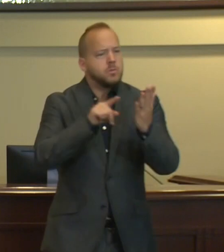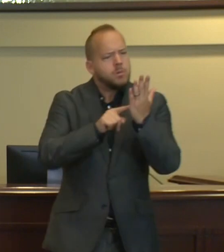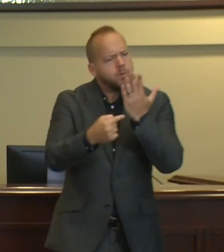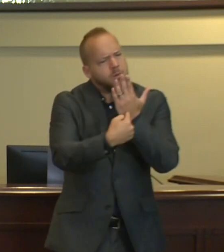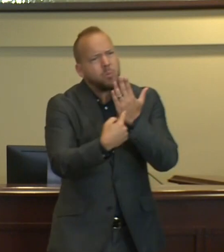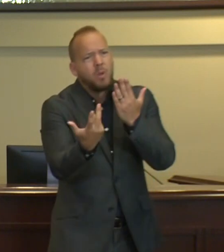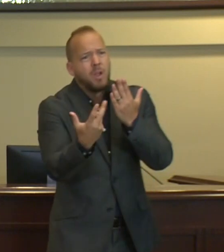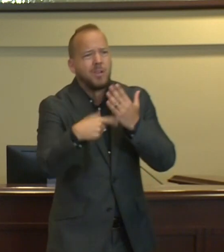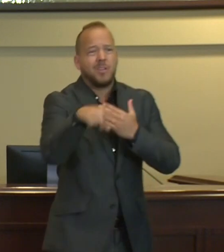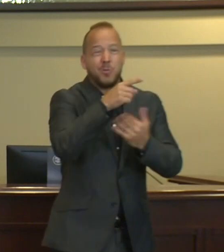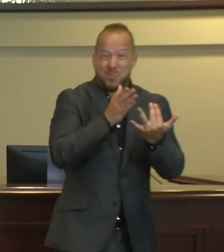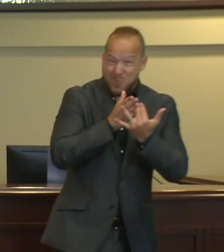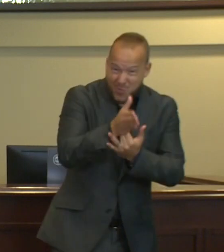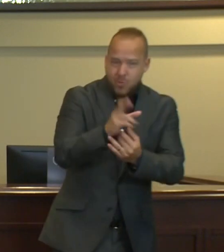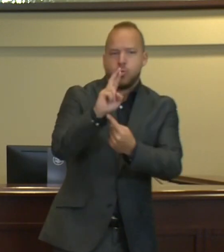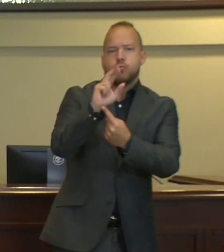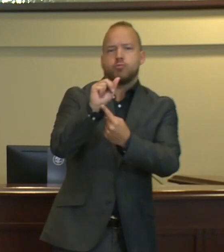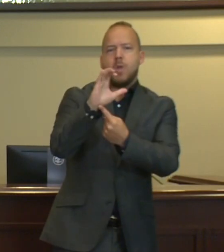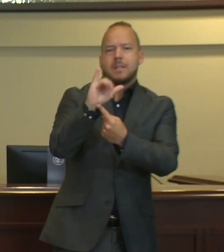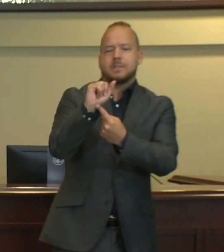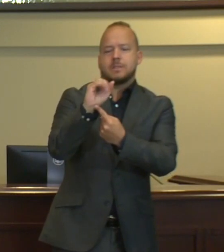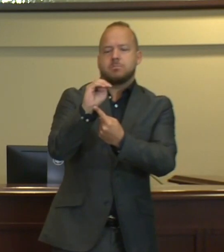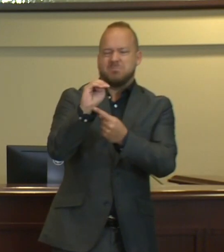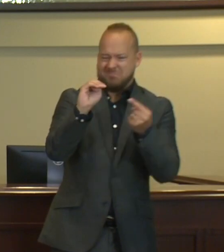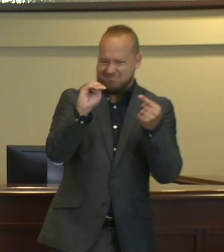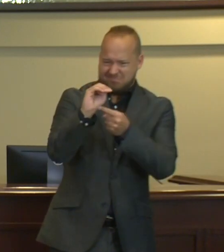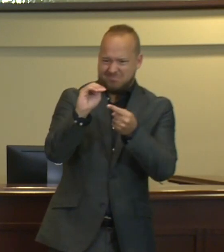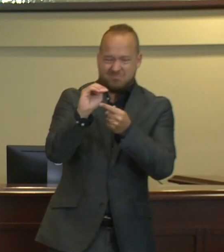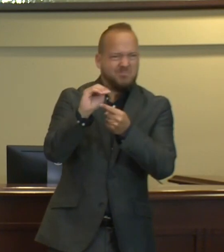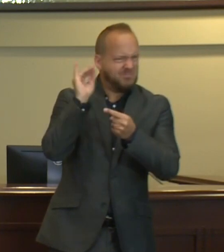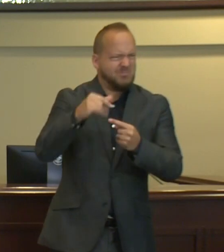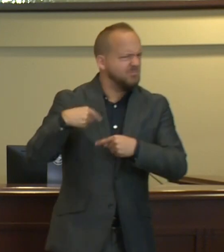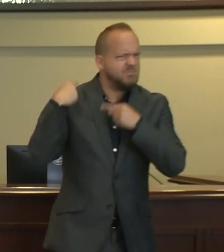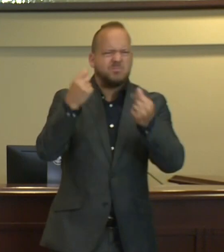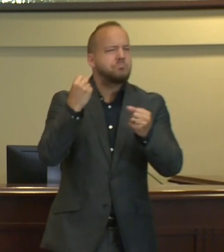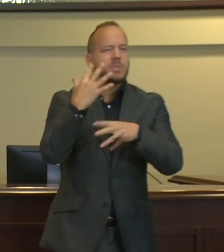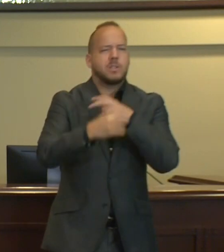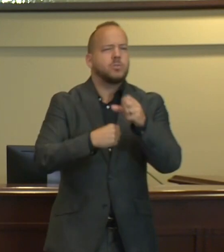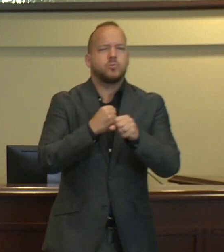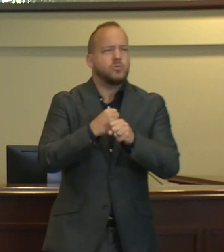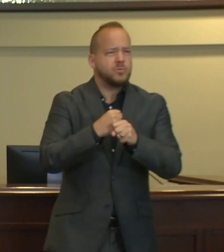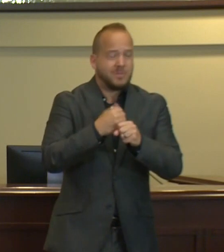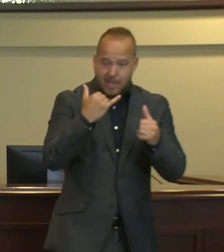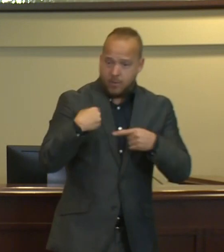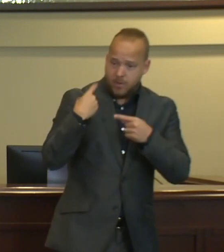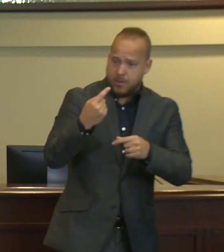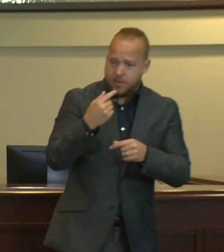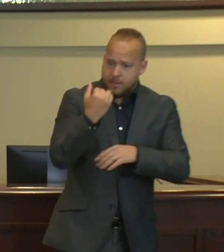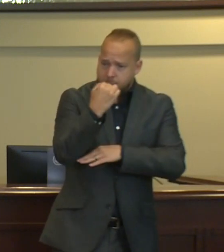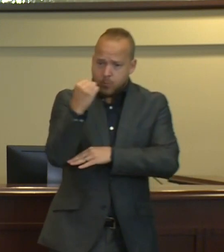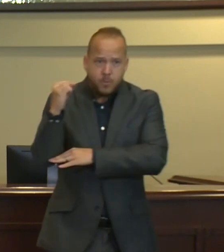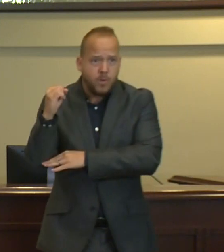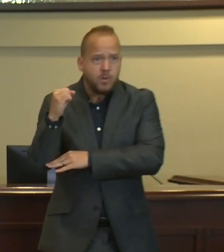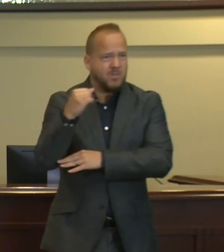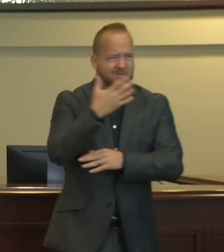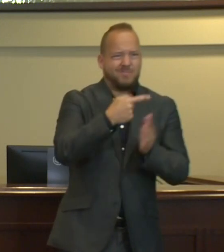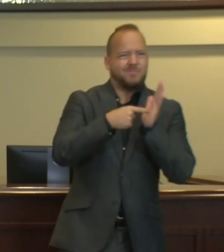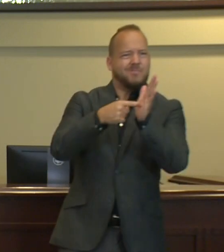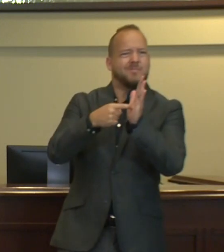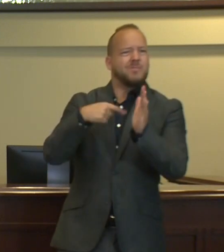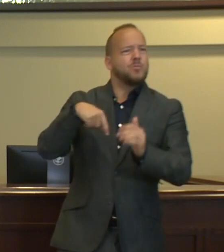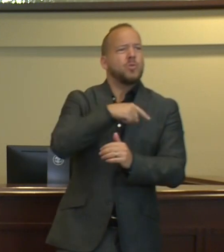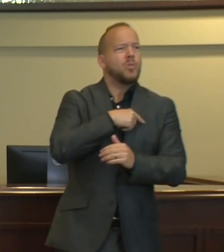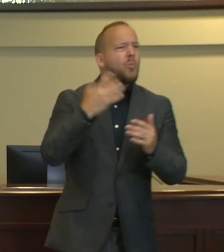The events that have transpired over the past few days and nights highlight the reality that the COVID-19 pandemic has not erased the